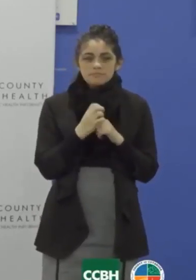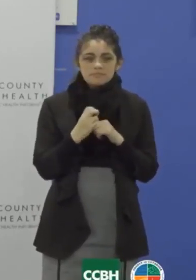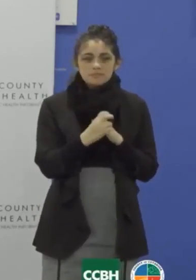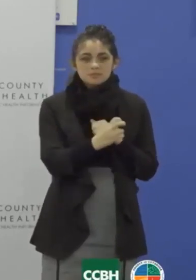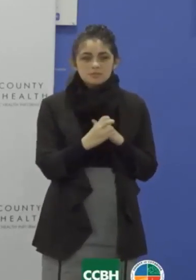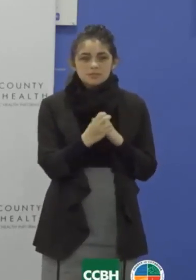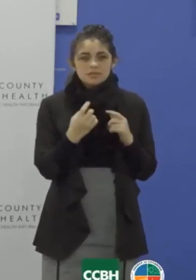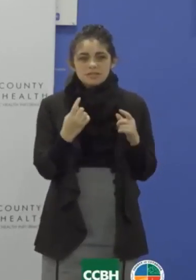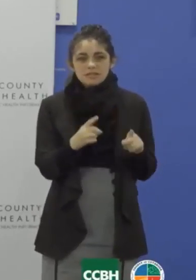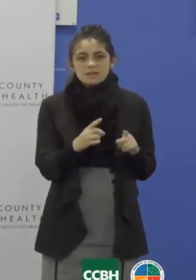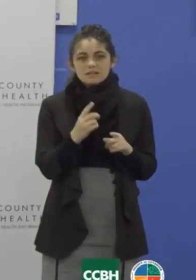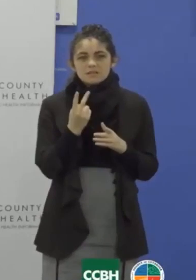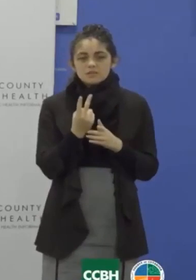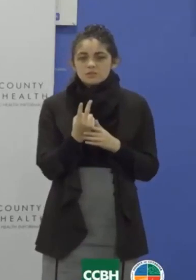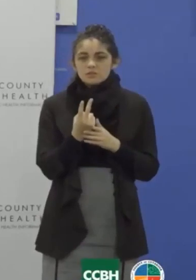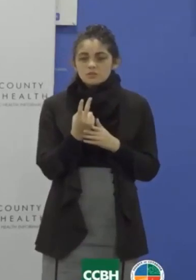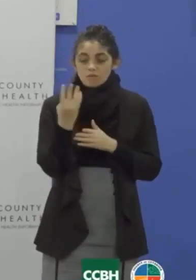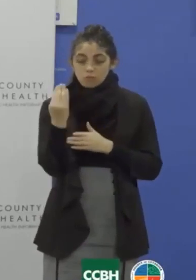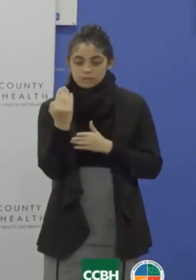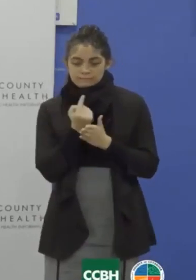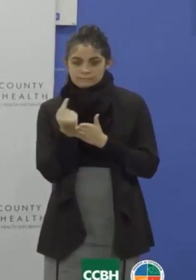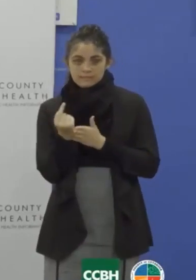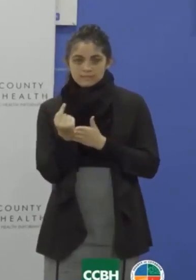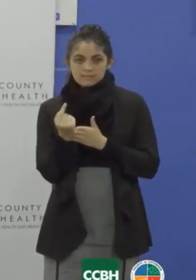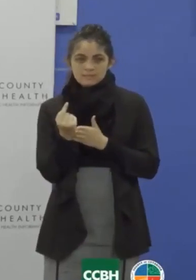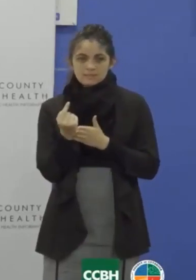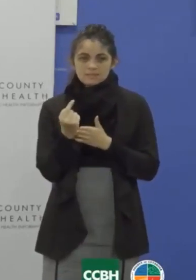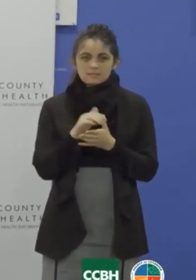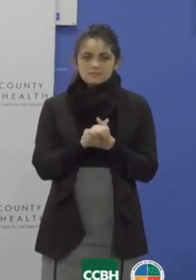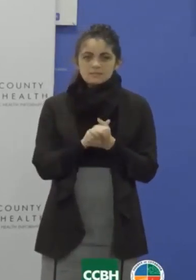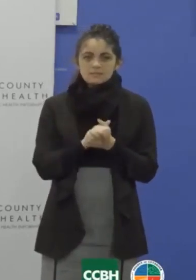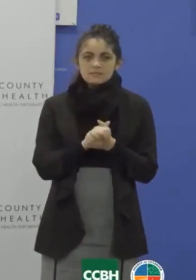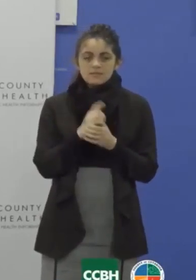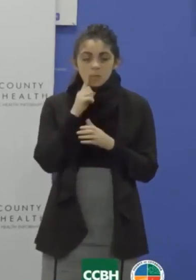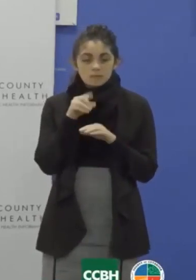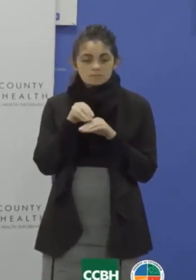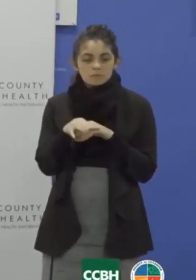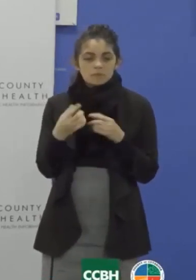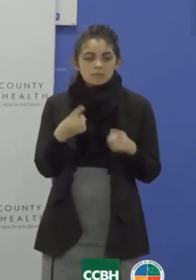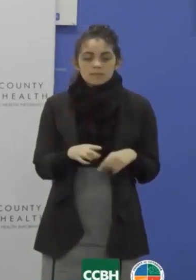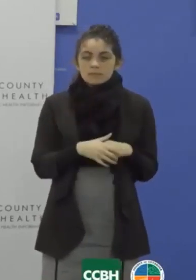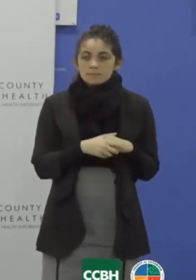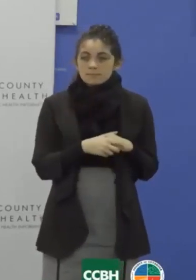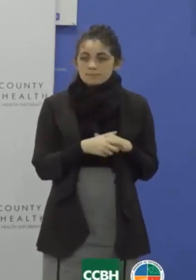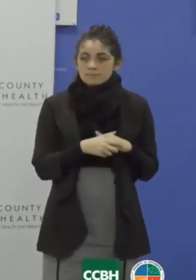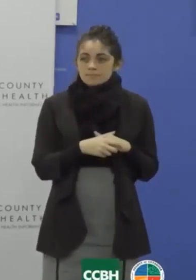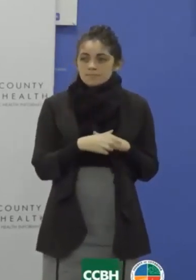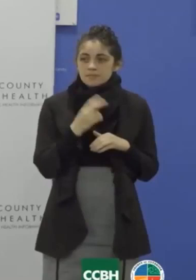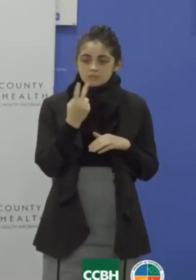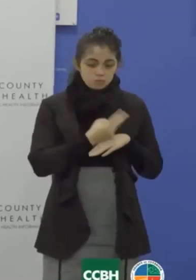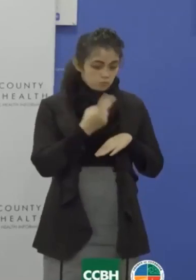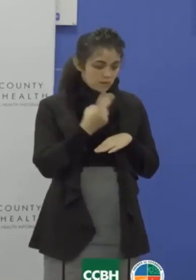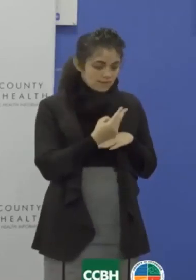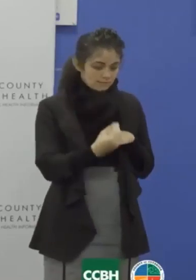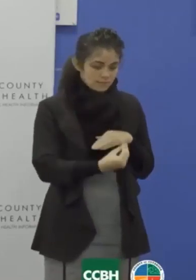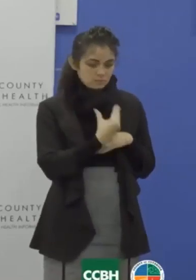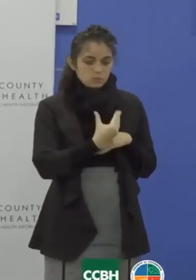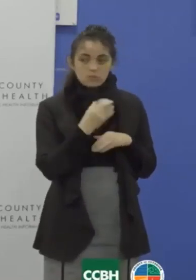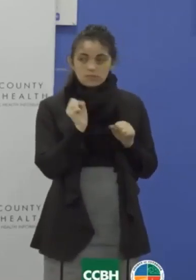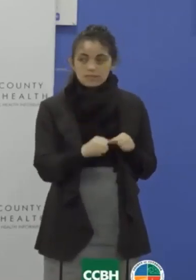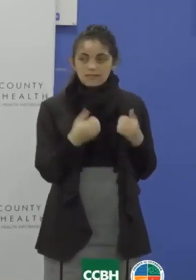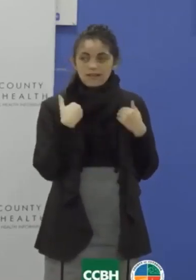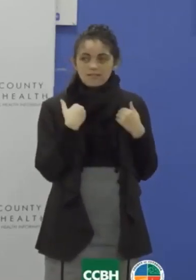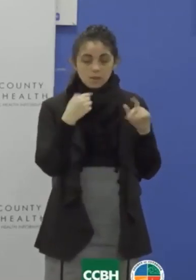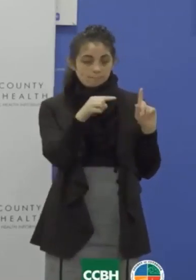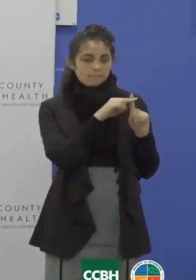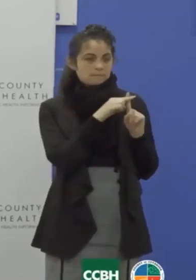happens within two to 14 days of exposure. And so within two days of being exposed, we could